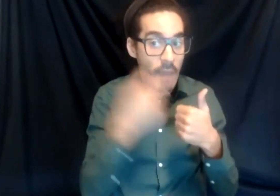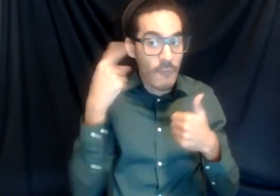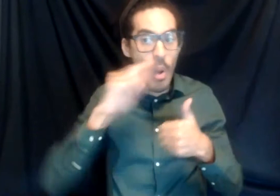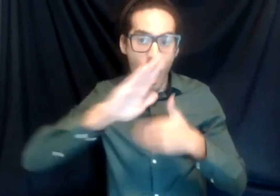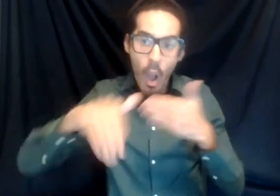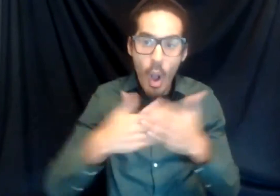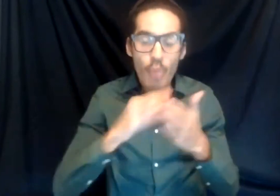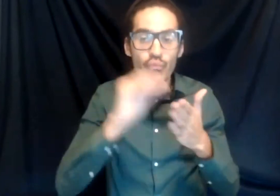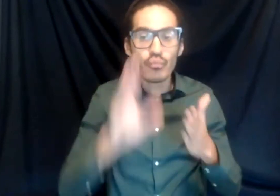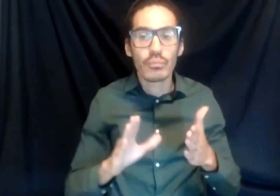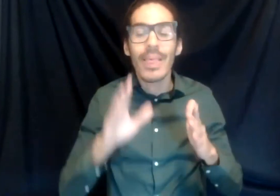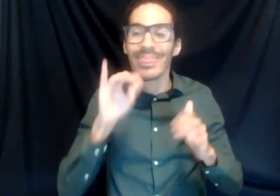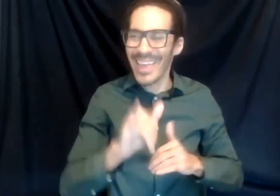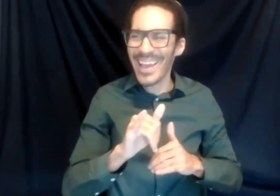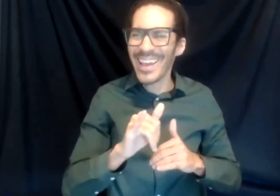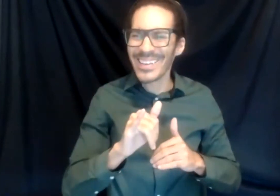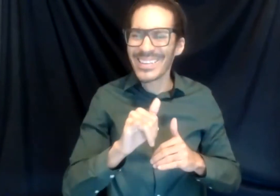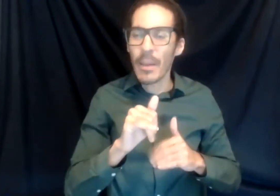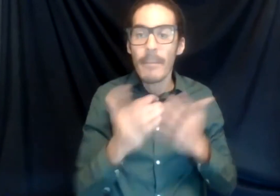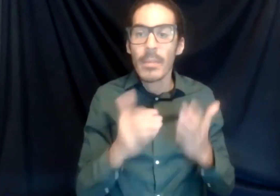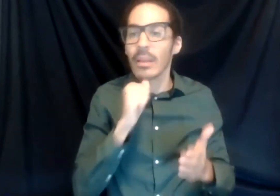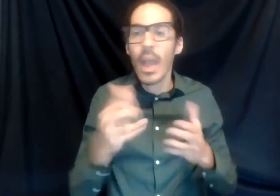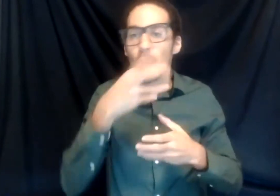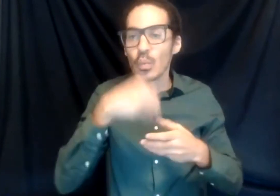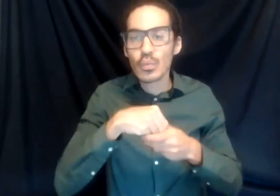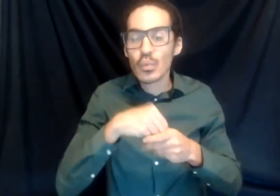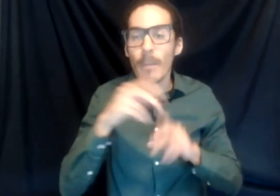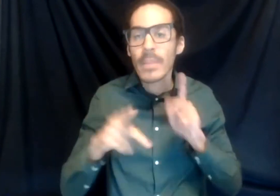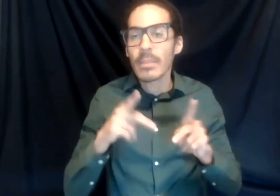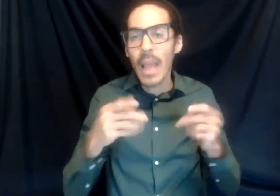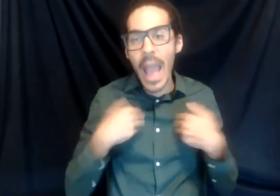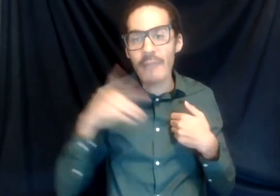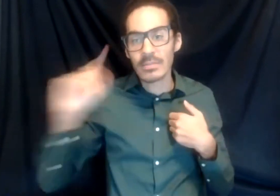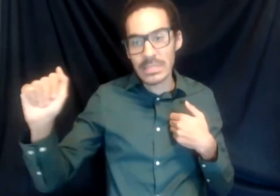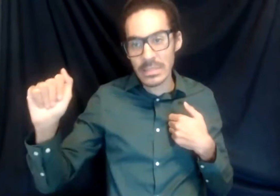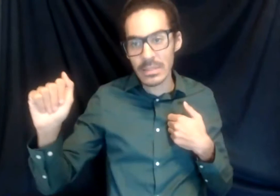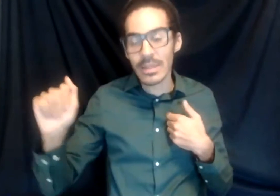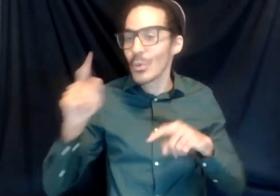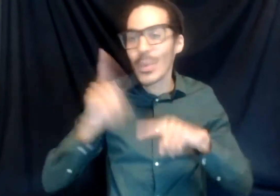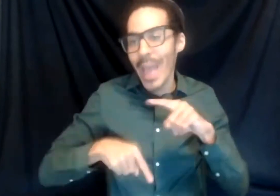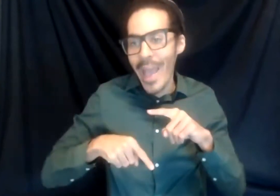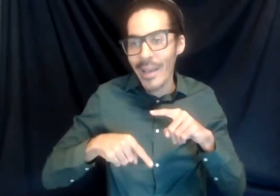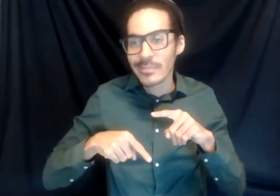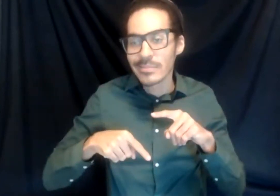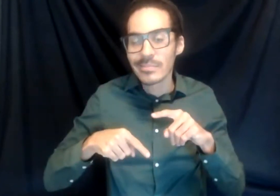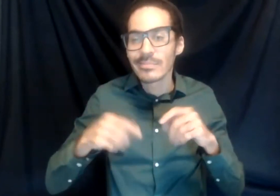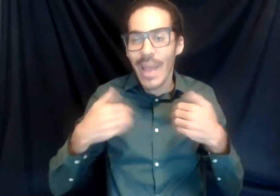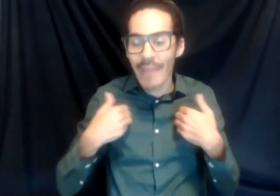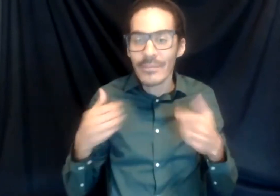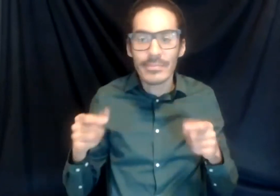could be not inclusive to people who have disabilities who can't actually have the exact same situation. So it's just making